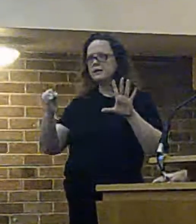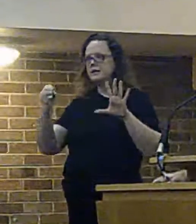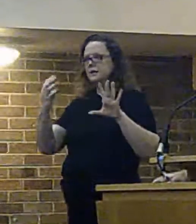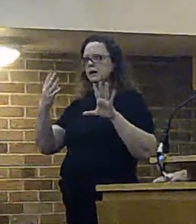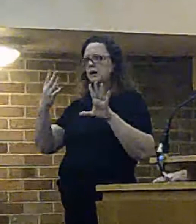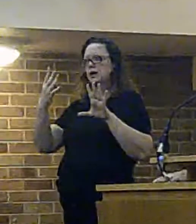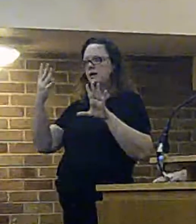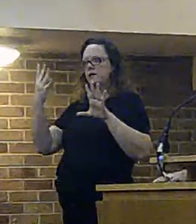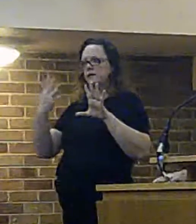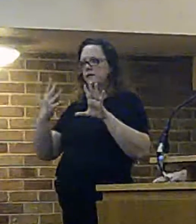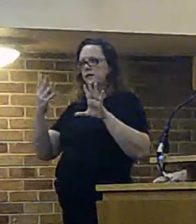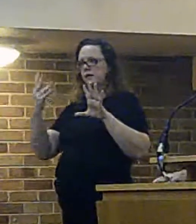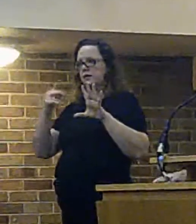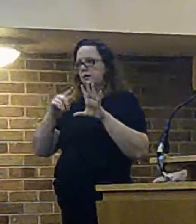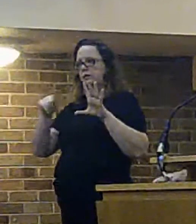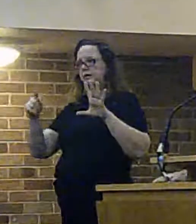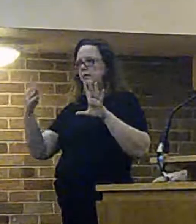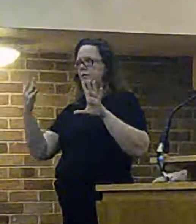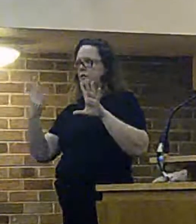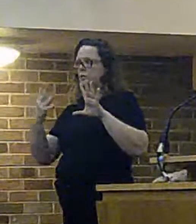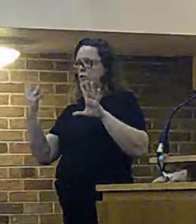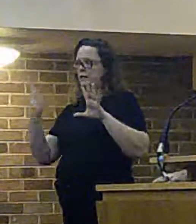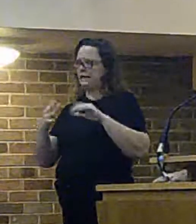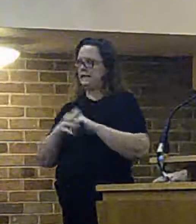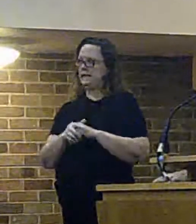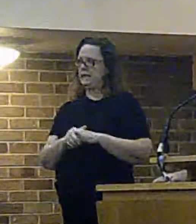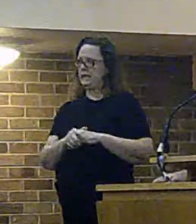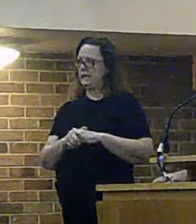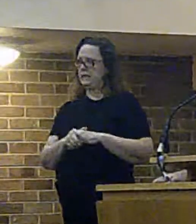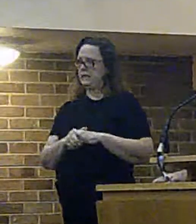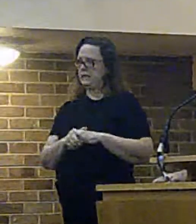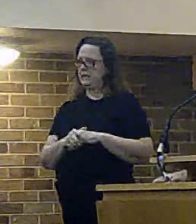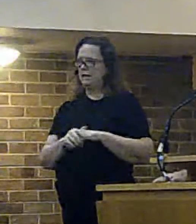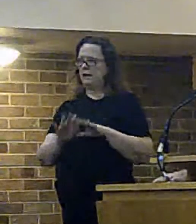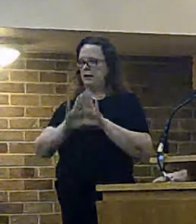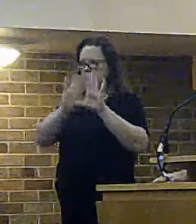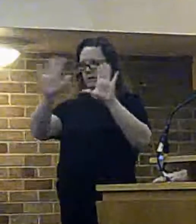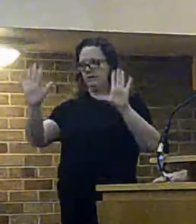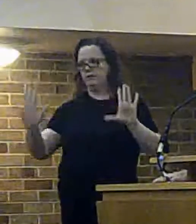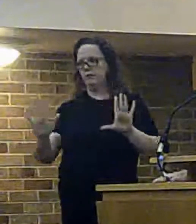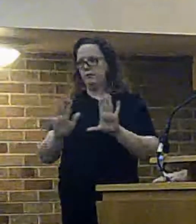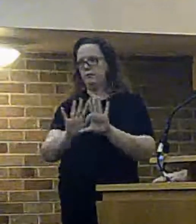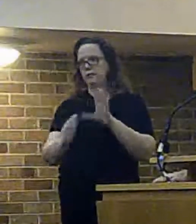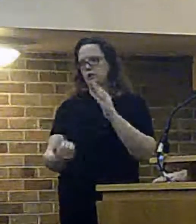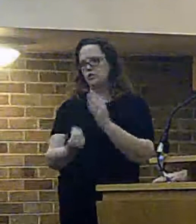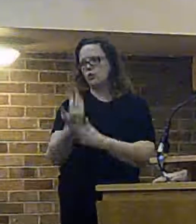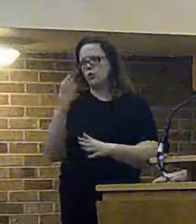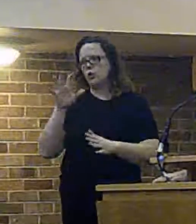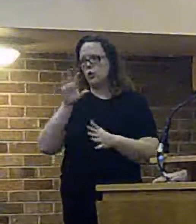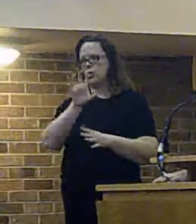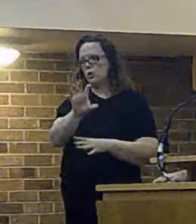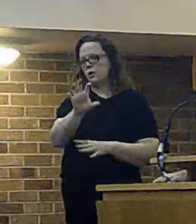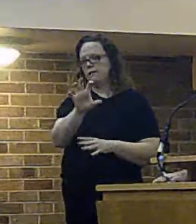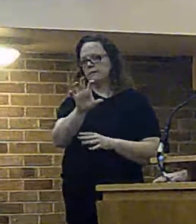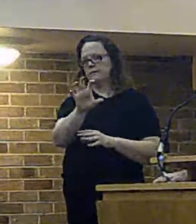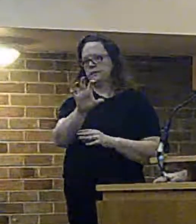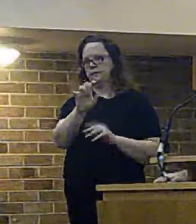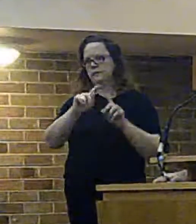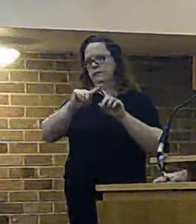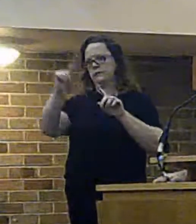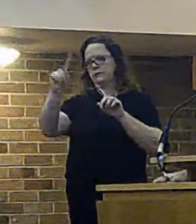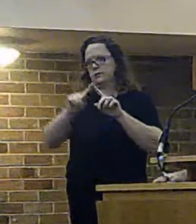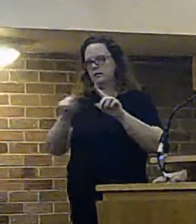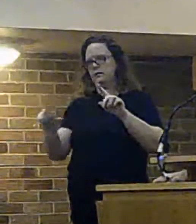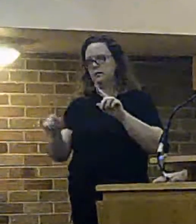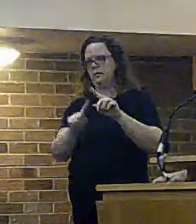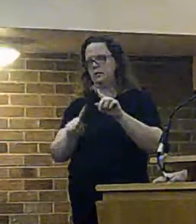on both of the areas and it maps them from the the new location using the using